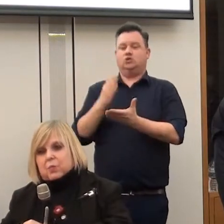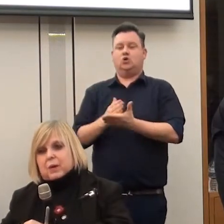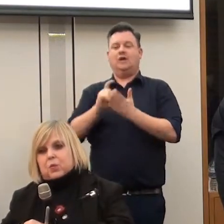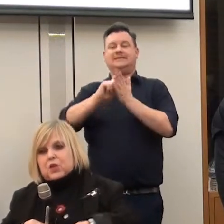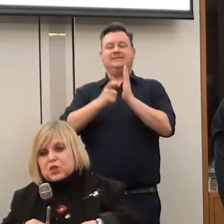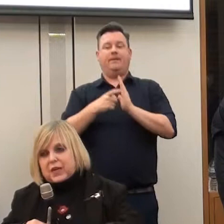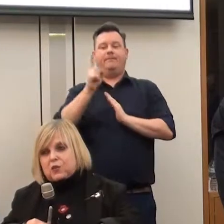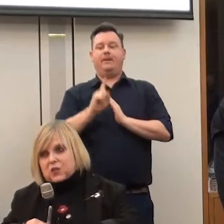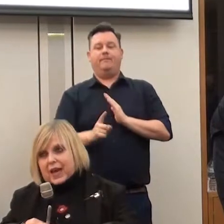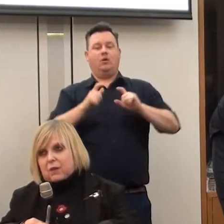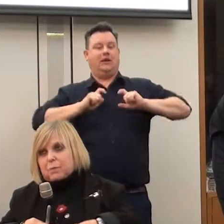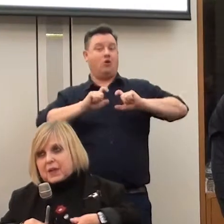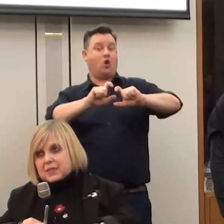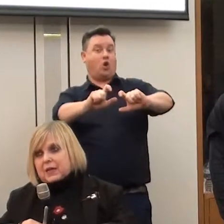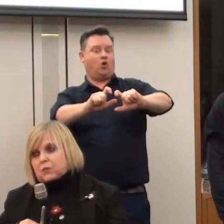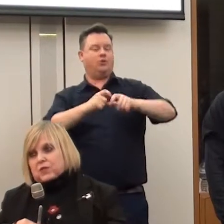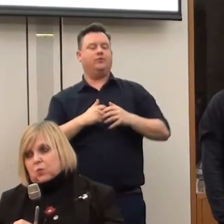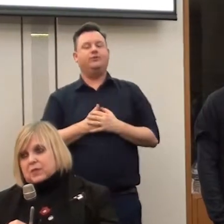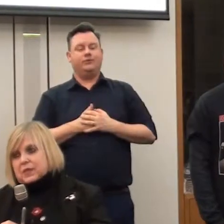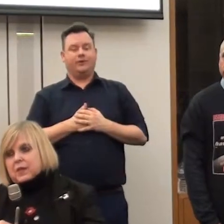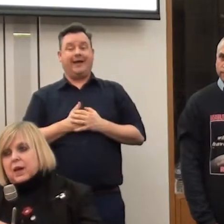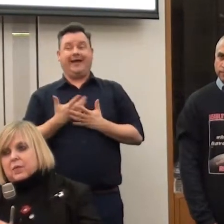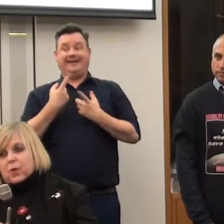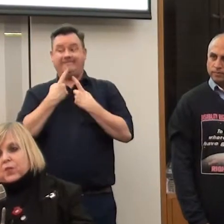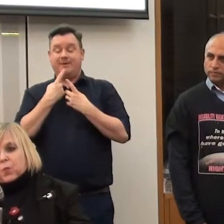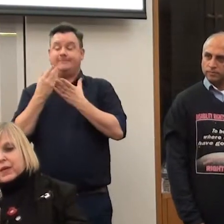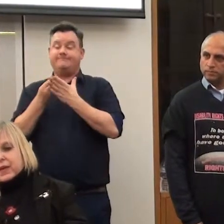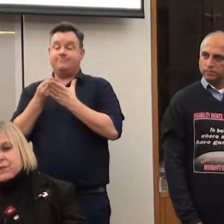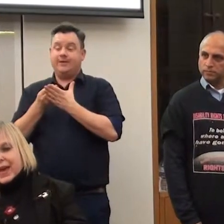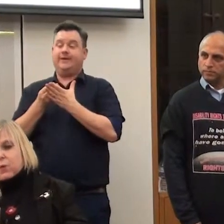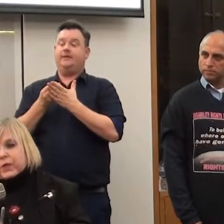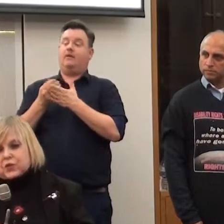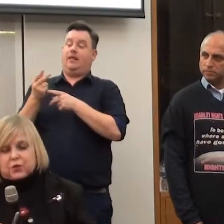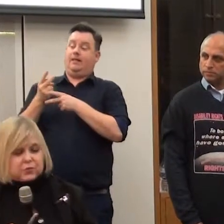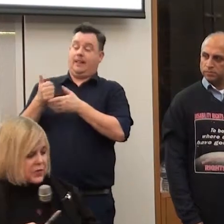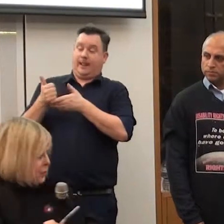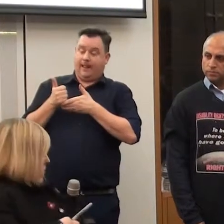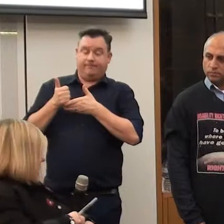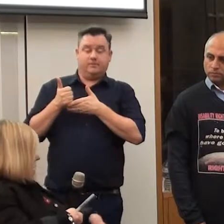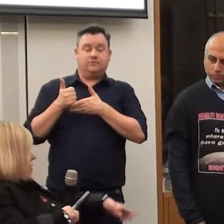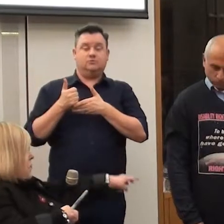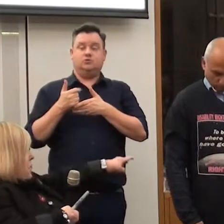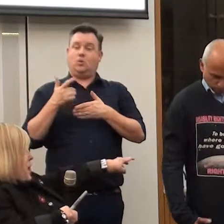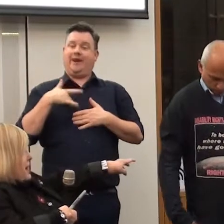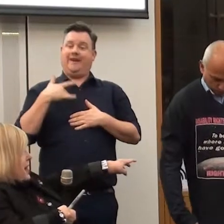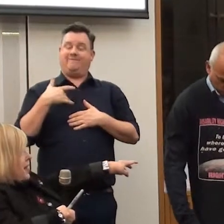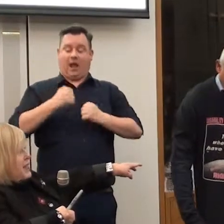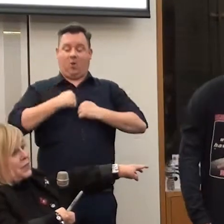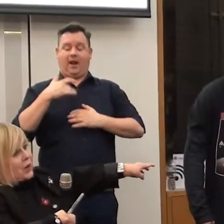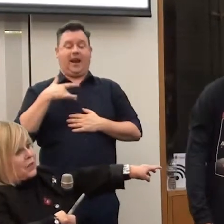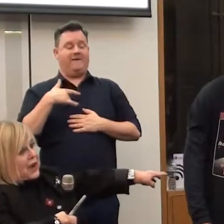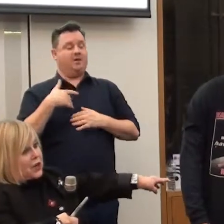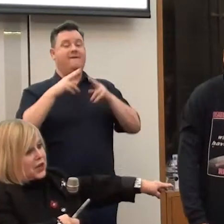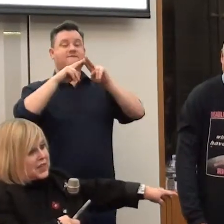disabled people continue to have and maintain the resources that we can live how we choose. And then finally,